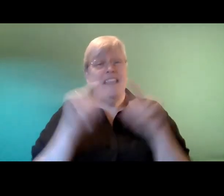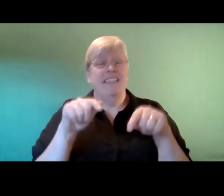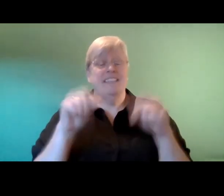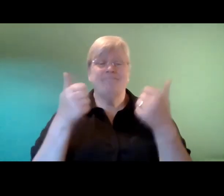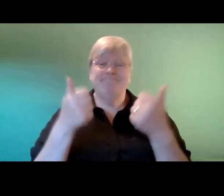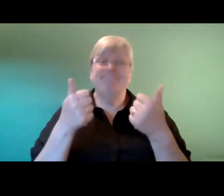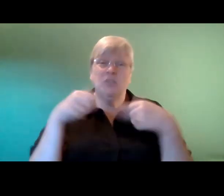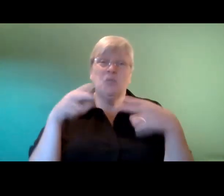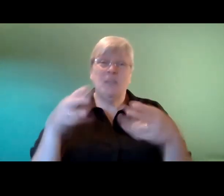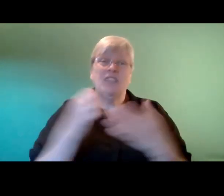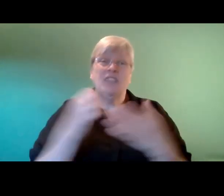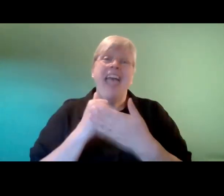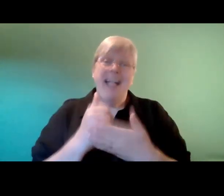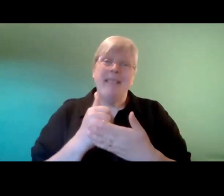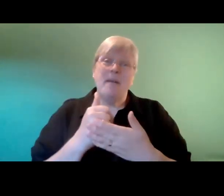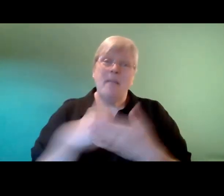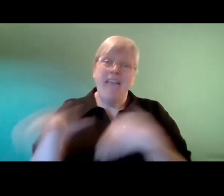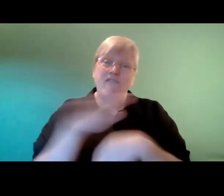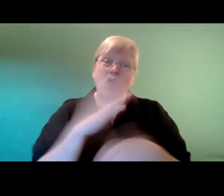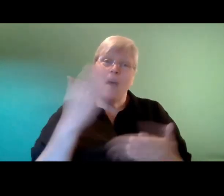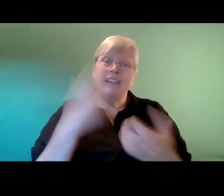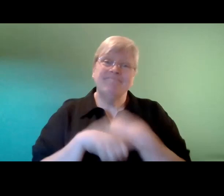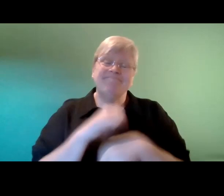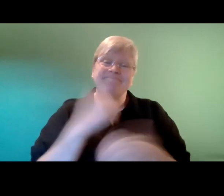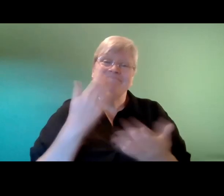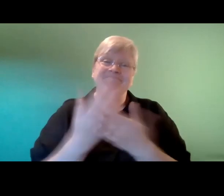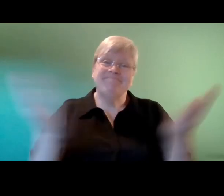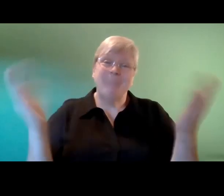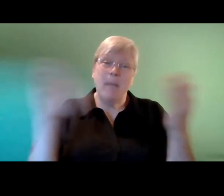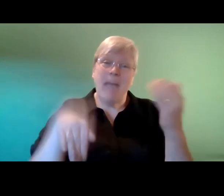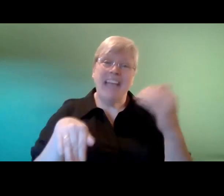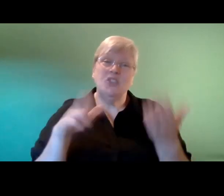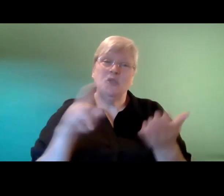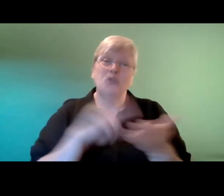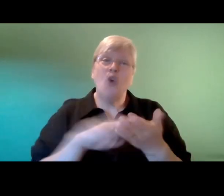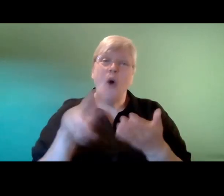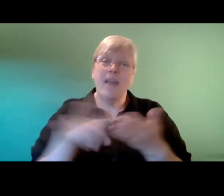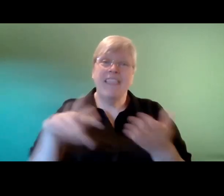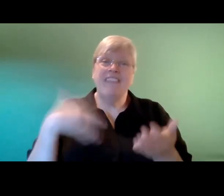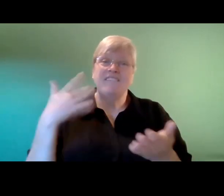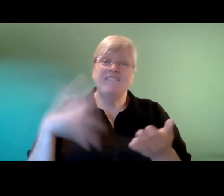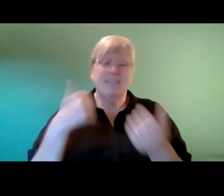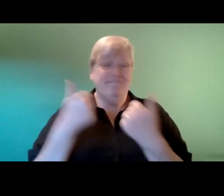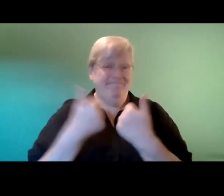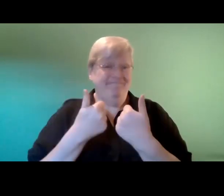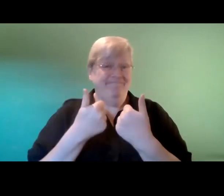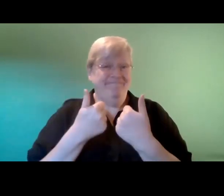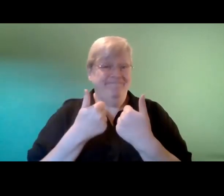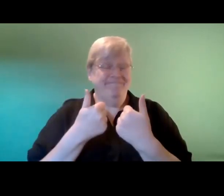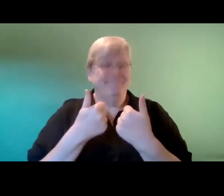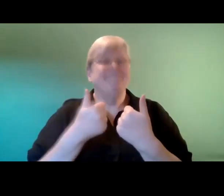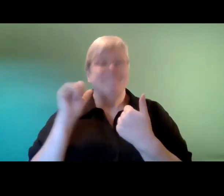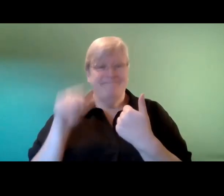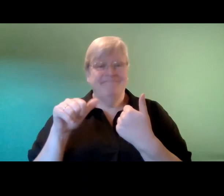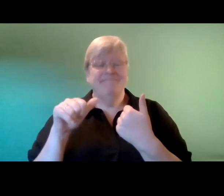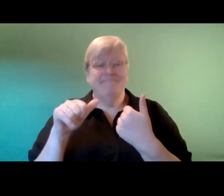to kind of helping everyone kind of get back to back to normal right um so yeah so if you follow